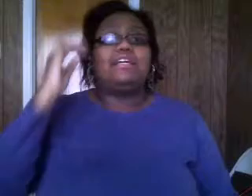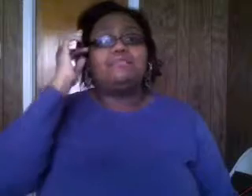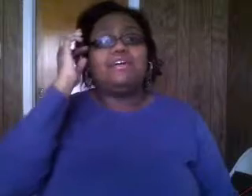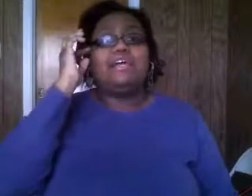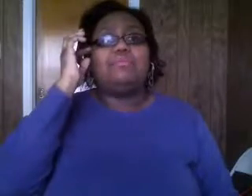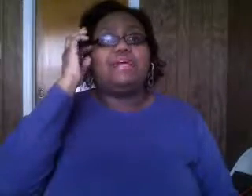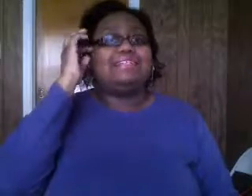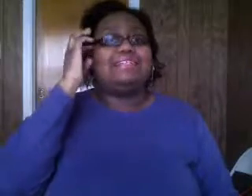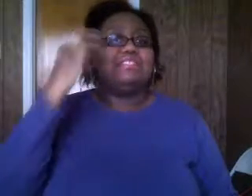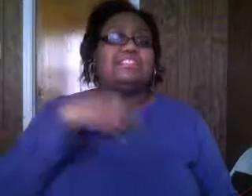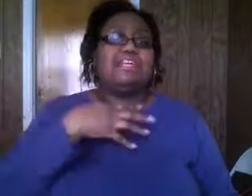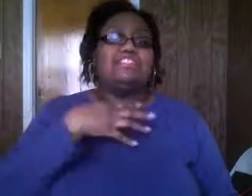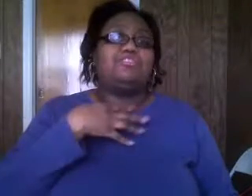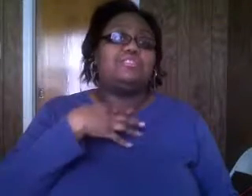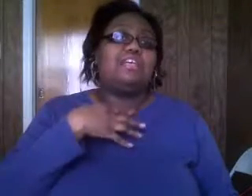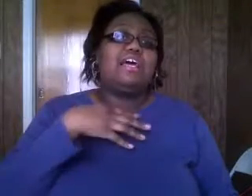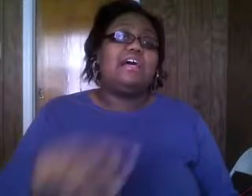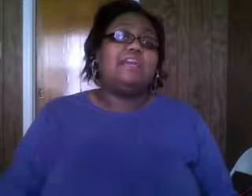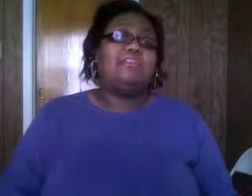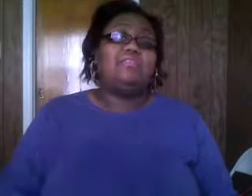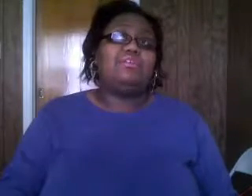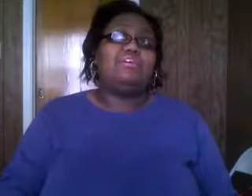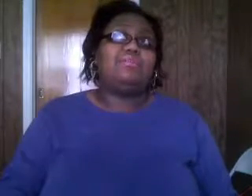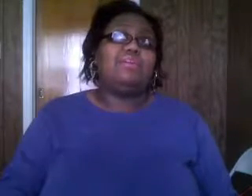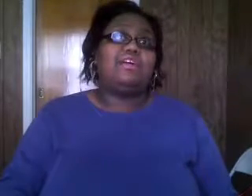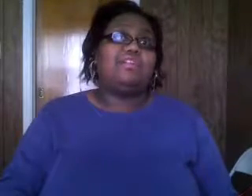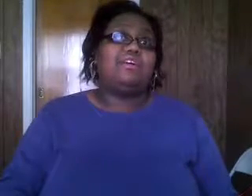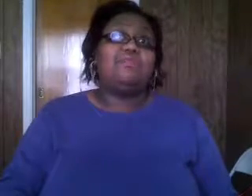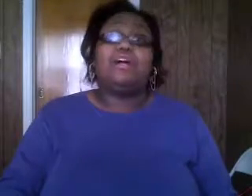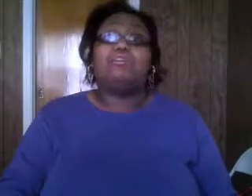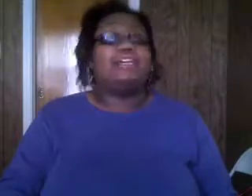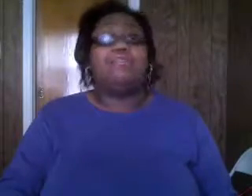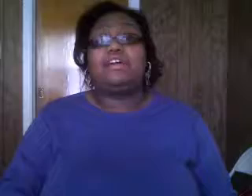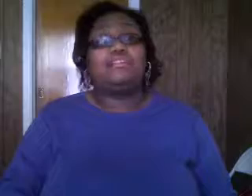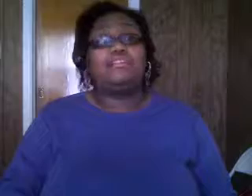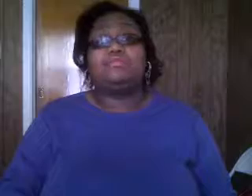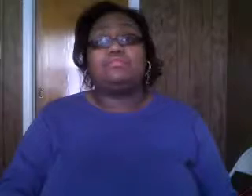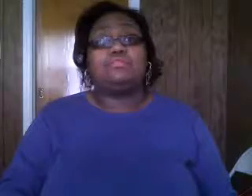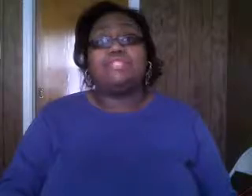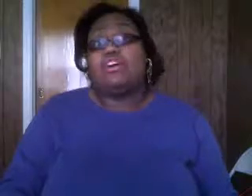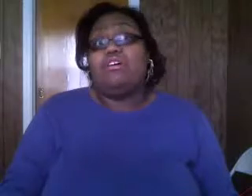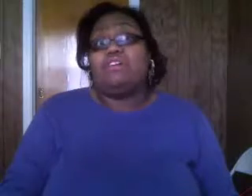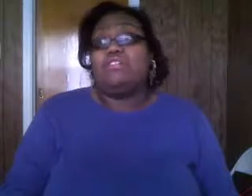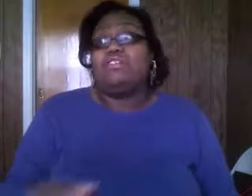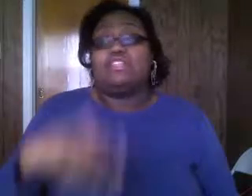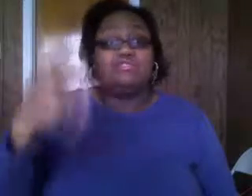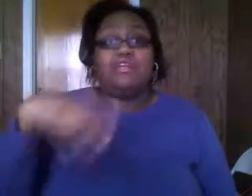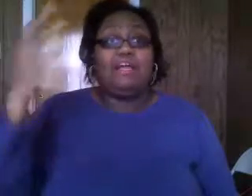he was okay but i think it's a lot of stress you know on him and uh he probably he's taking vacations but it's hard because it's crime